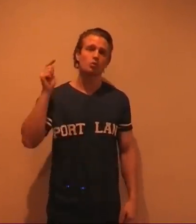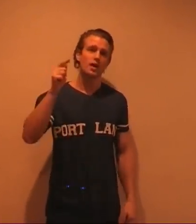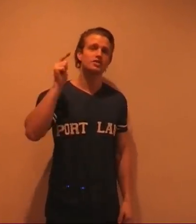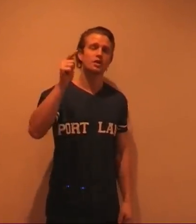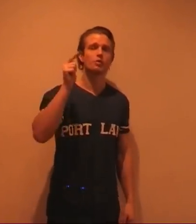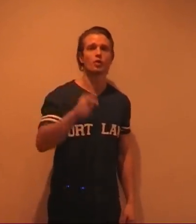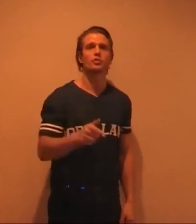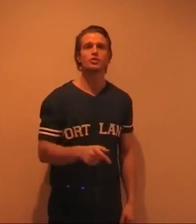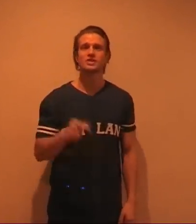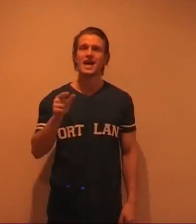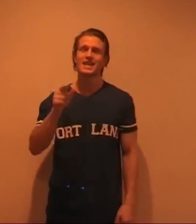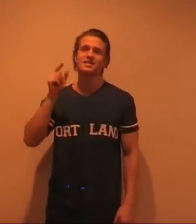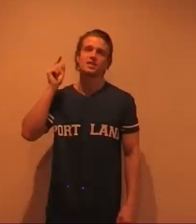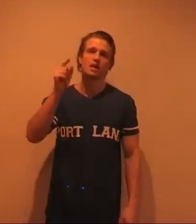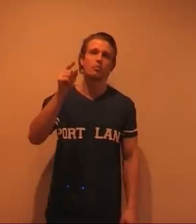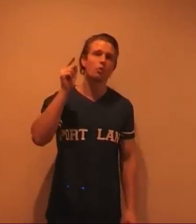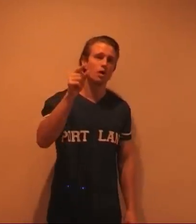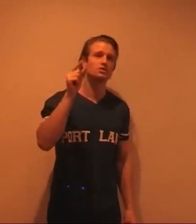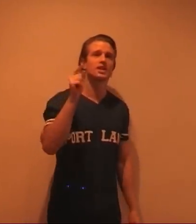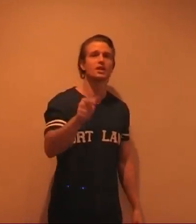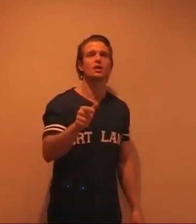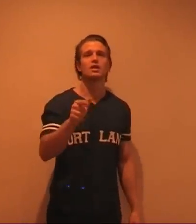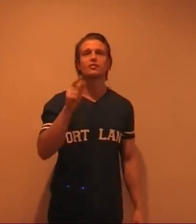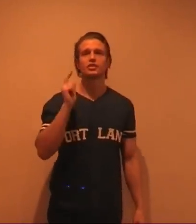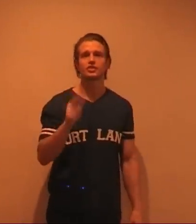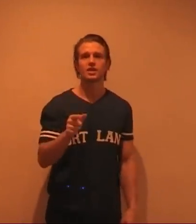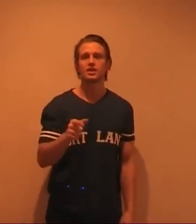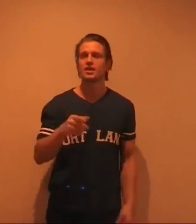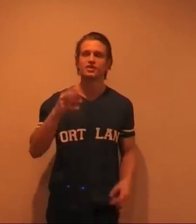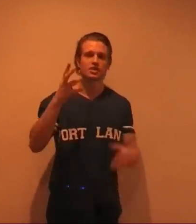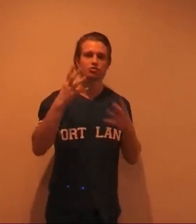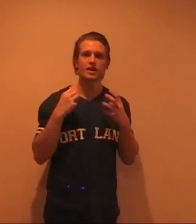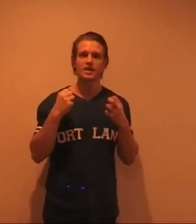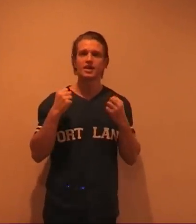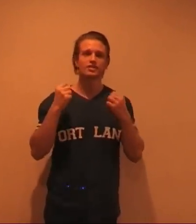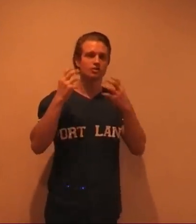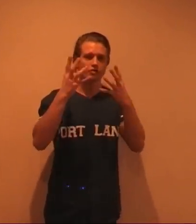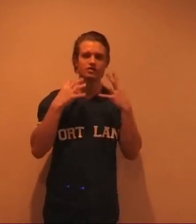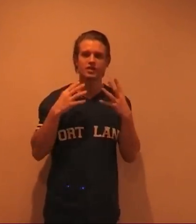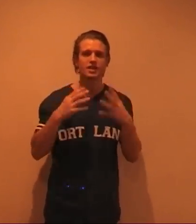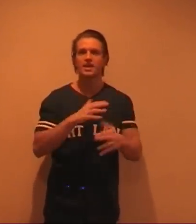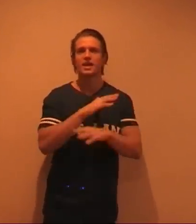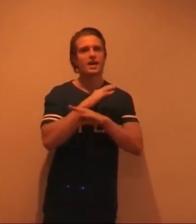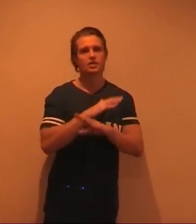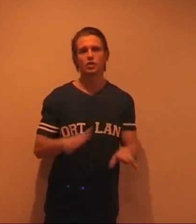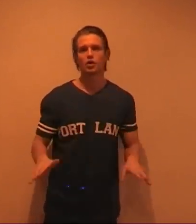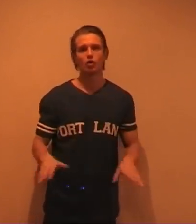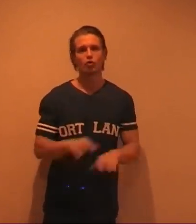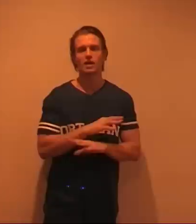wear sunblock. Because that is the number one killer for your skin. It's going to drain it. It's going to rinse it. And you're going to look old and